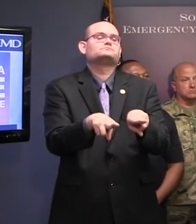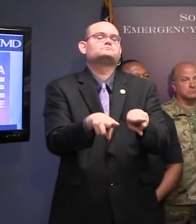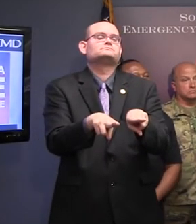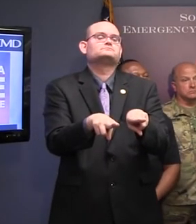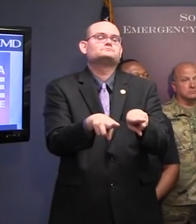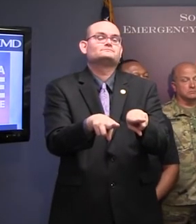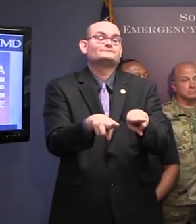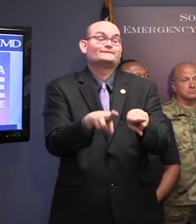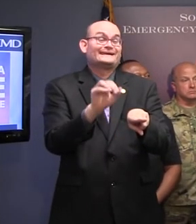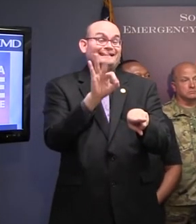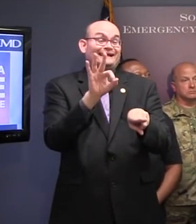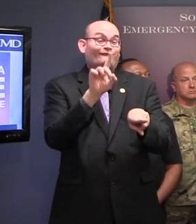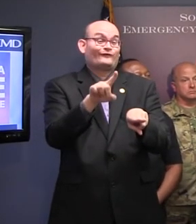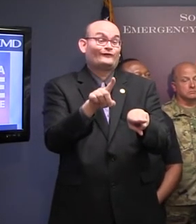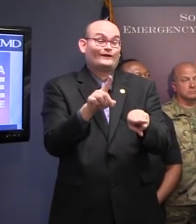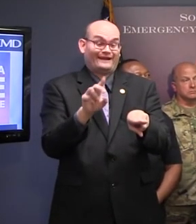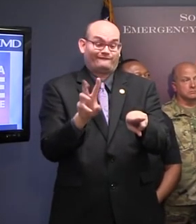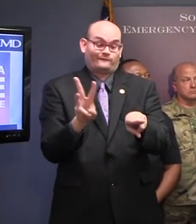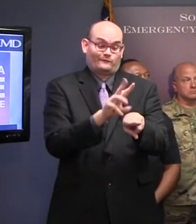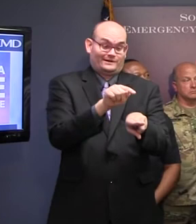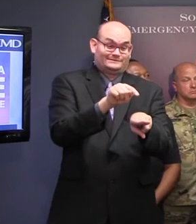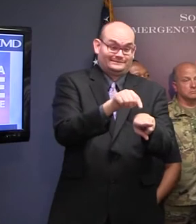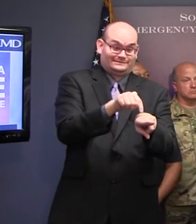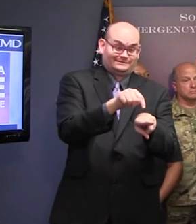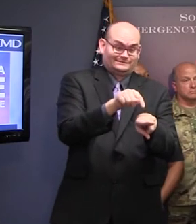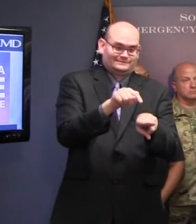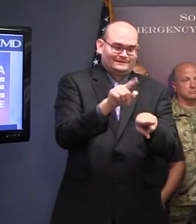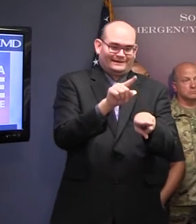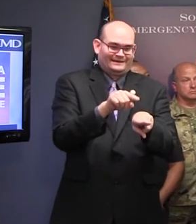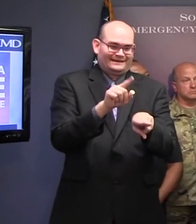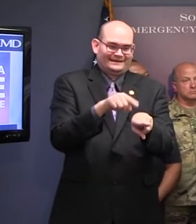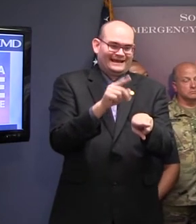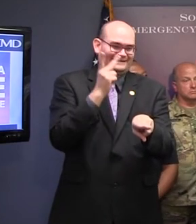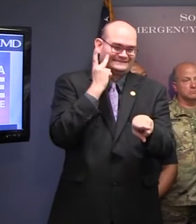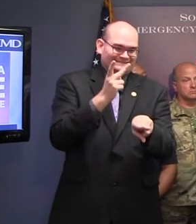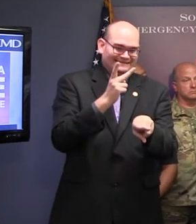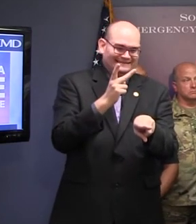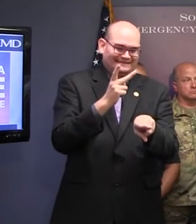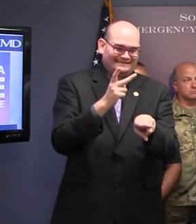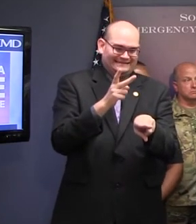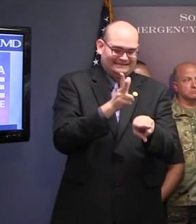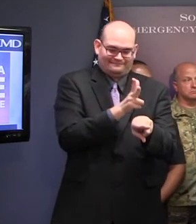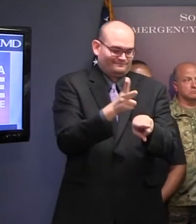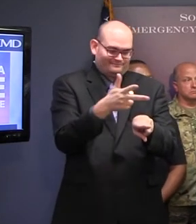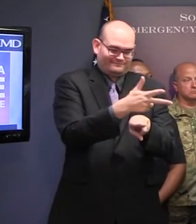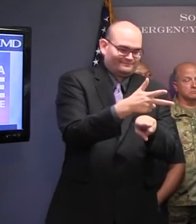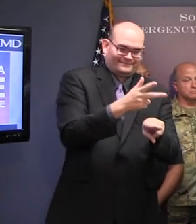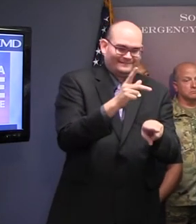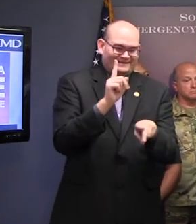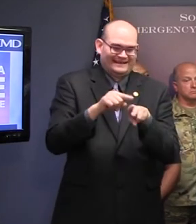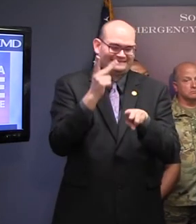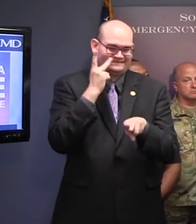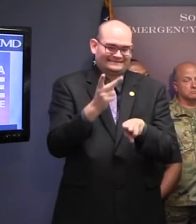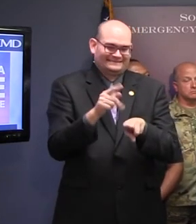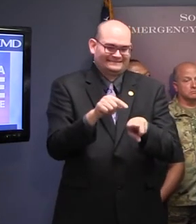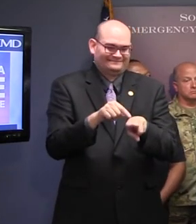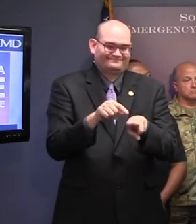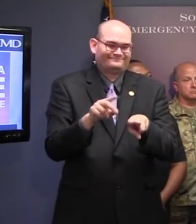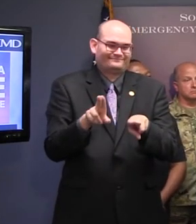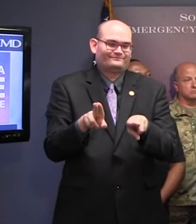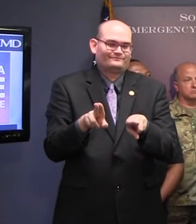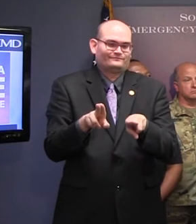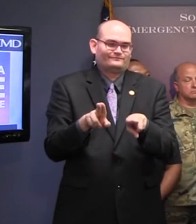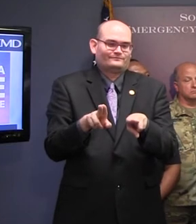available at that exit. So we're going to try to have the signage out there to reflect